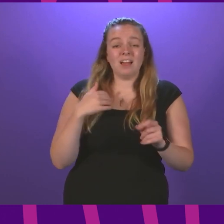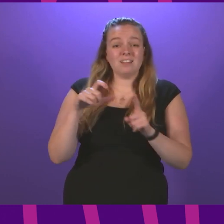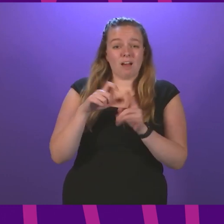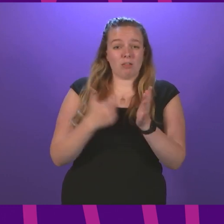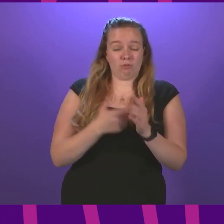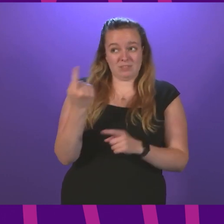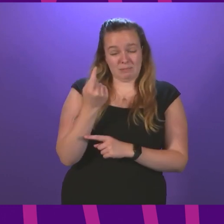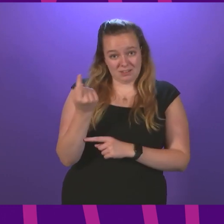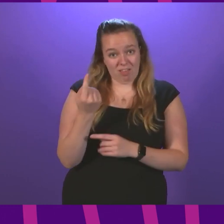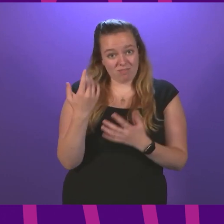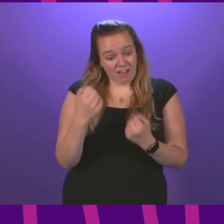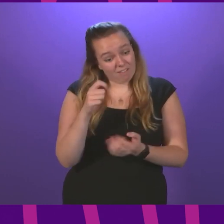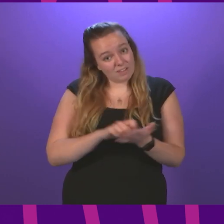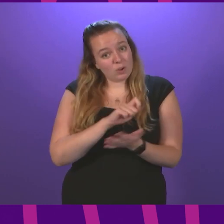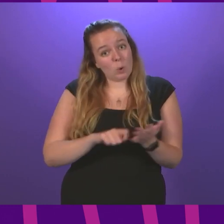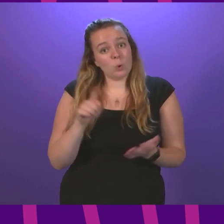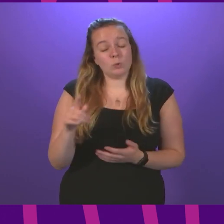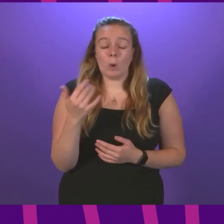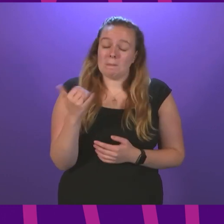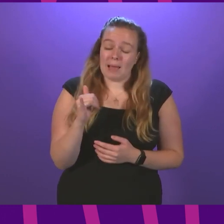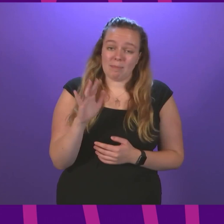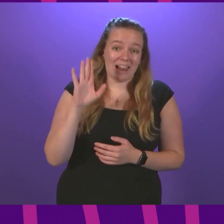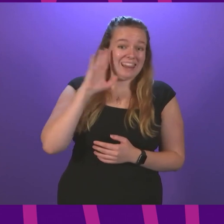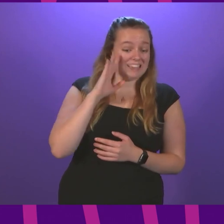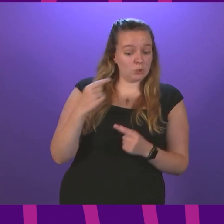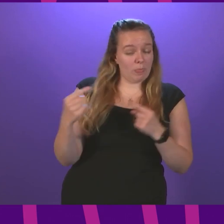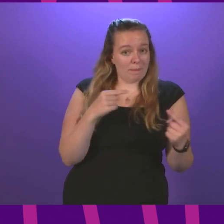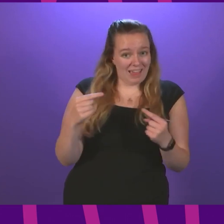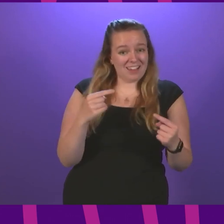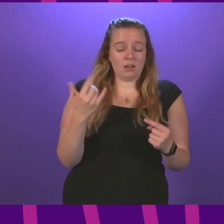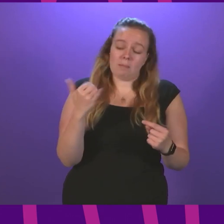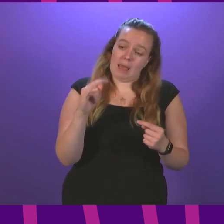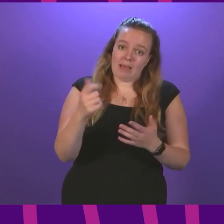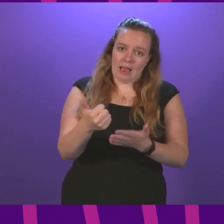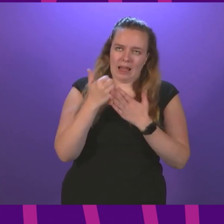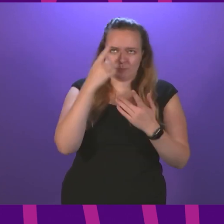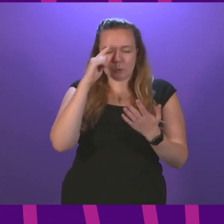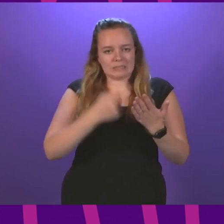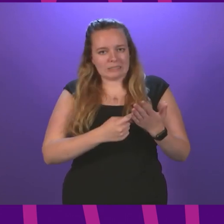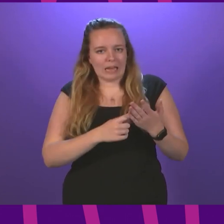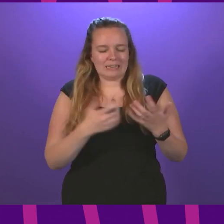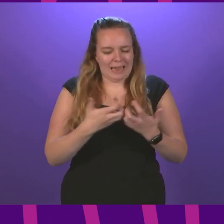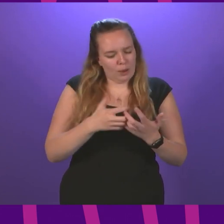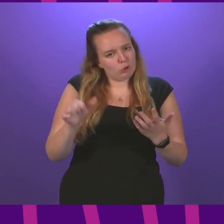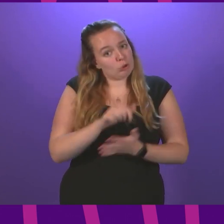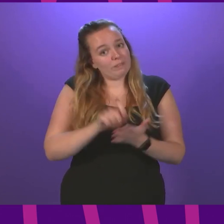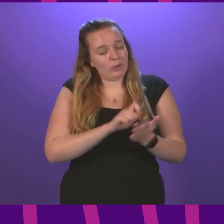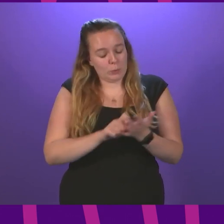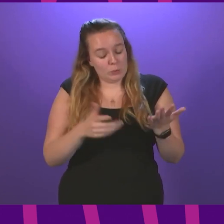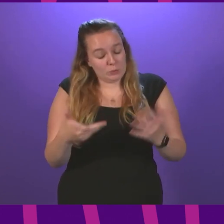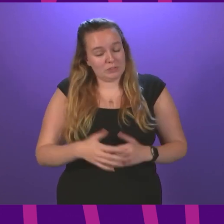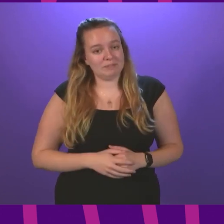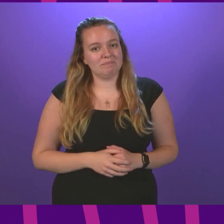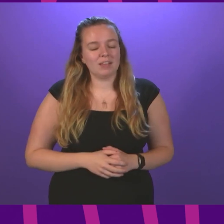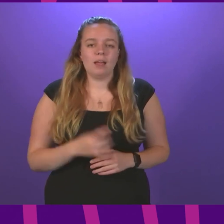himself does have a vote so perhaps listening to the debate would perhaps help him to make his mind up about how he should vote in